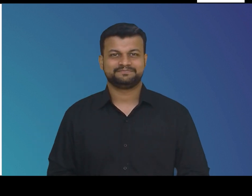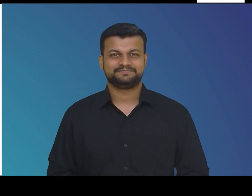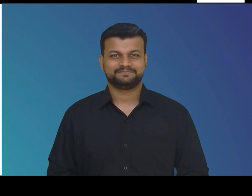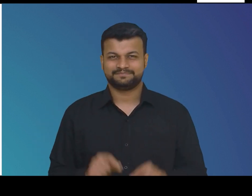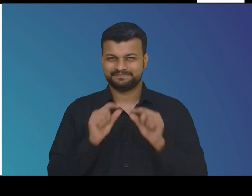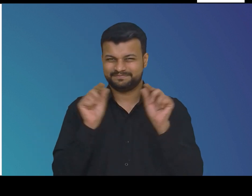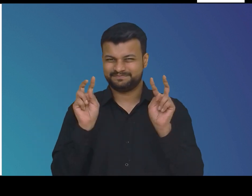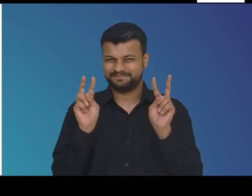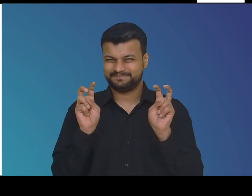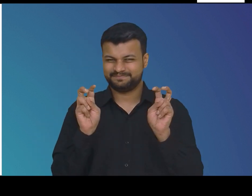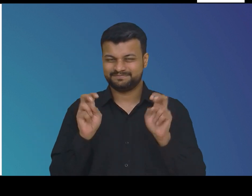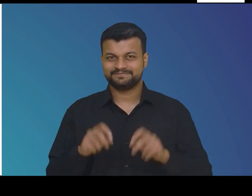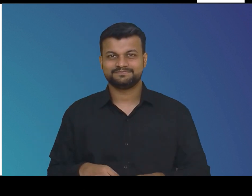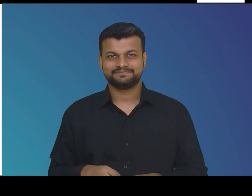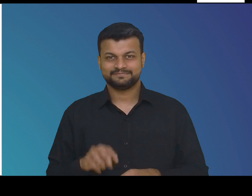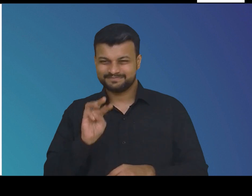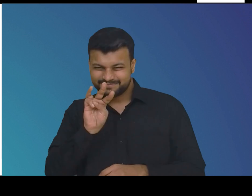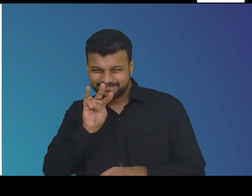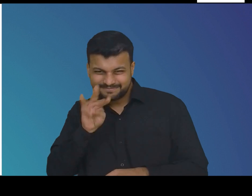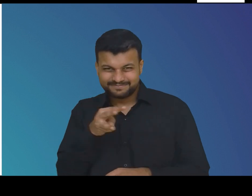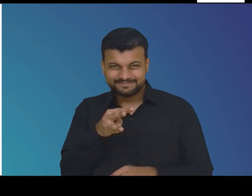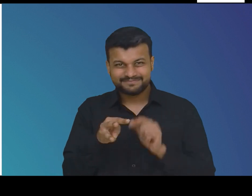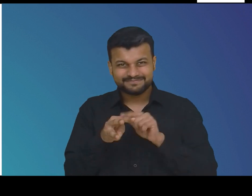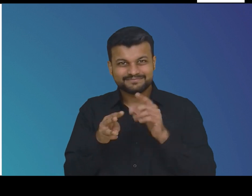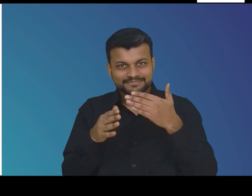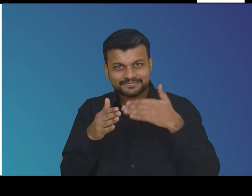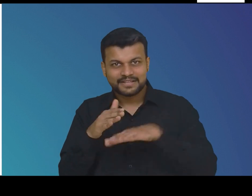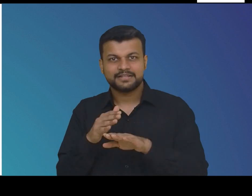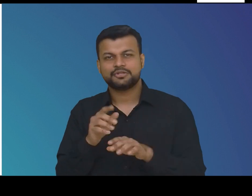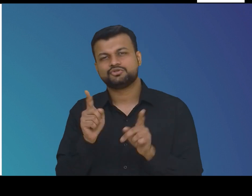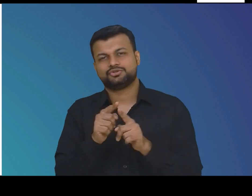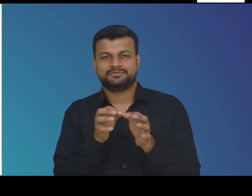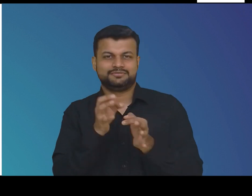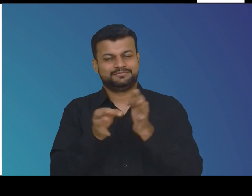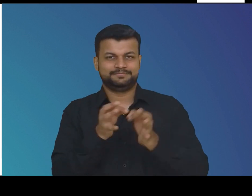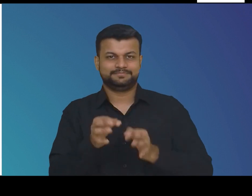athletes are breaking barriers between ability and disability